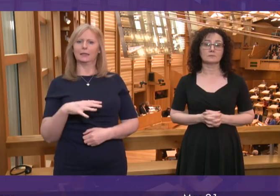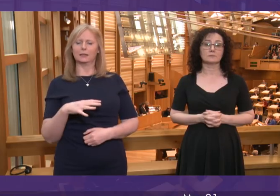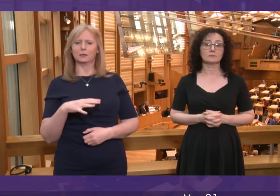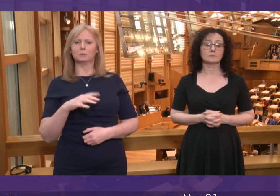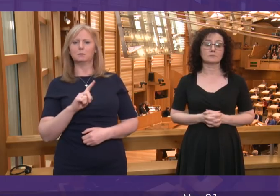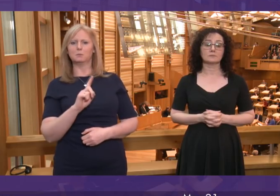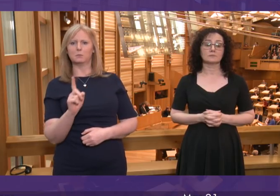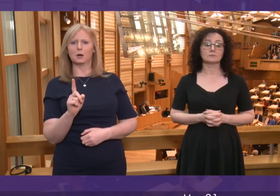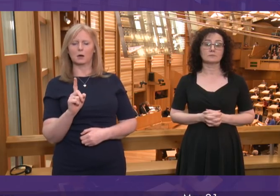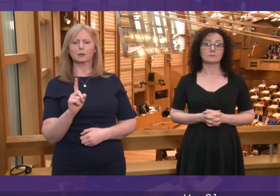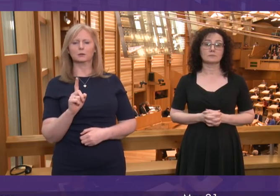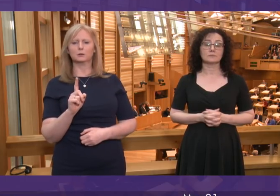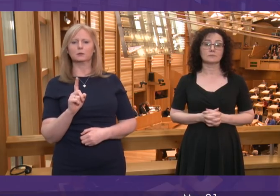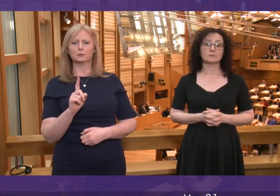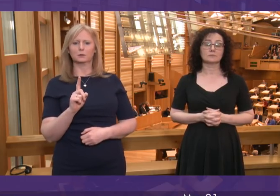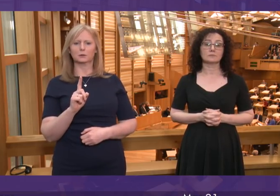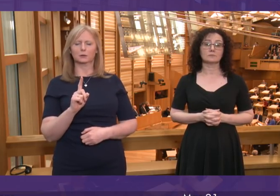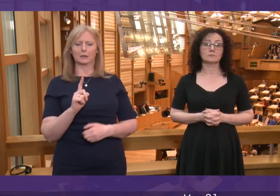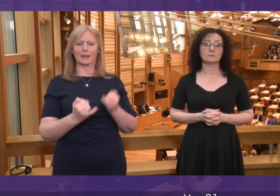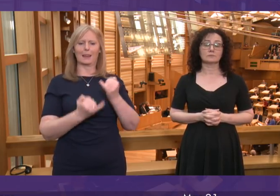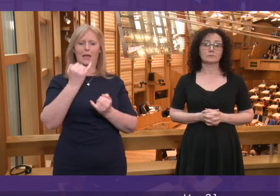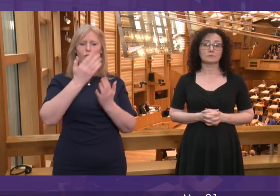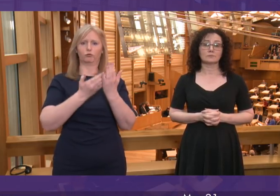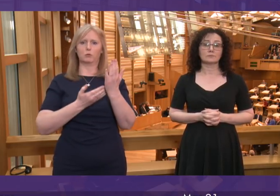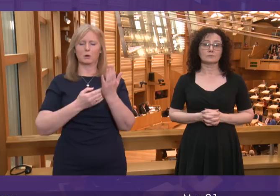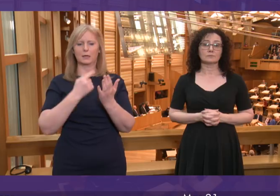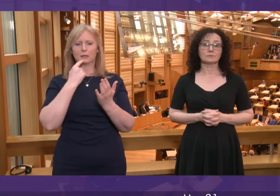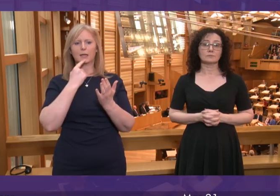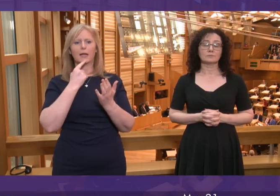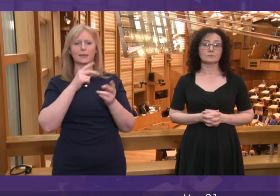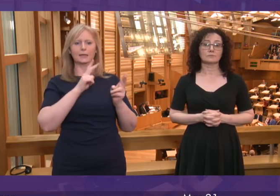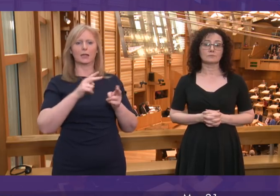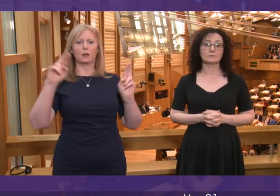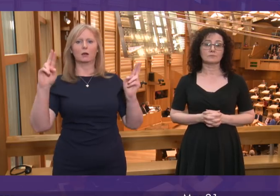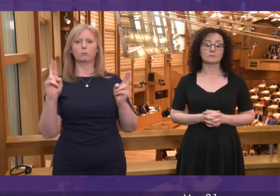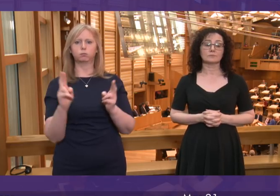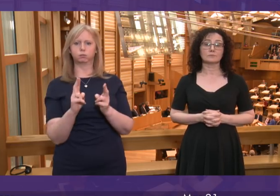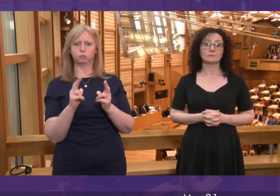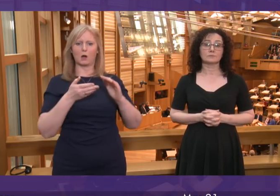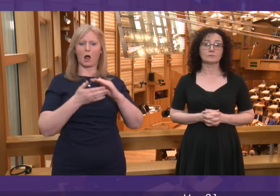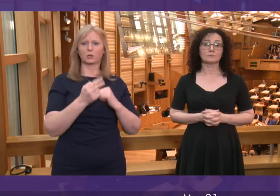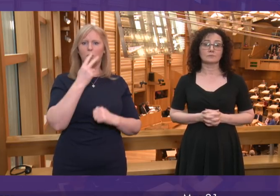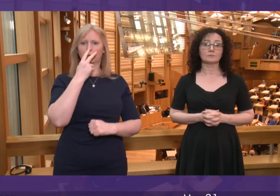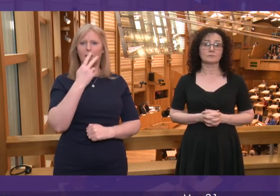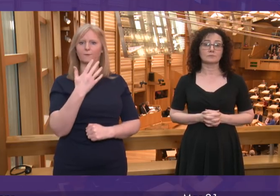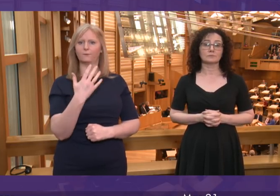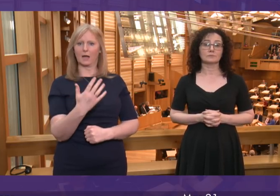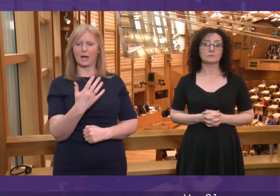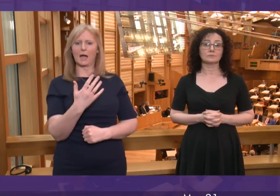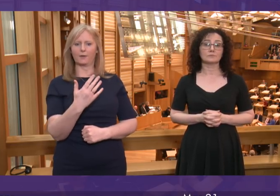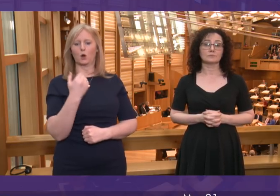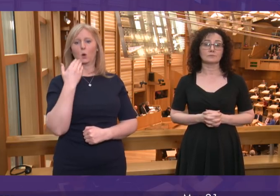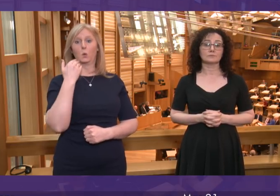overstating this point, is that the last report showed fewer deaths in the under 25 population. And recent